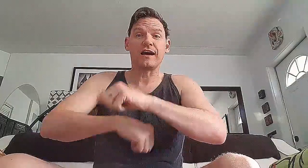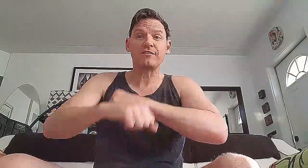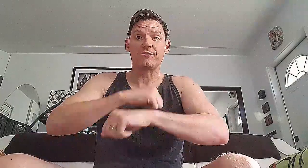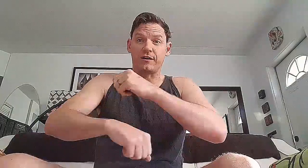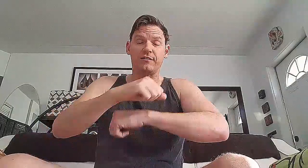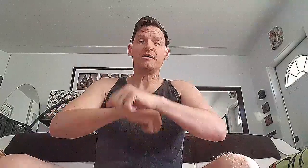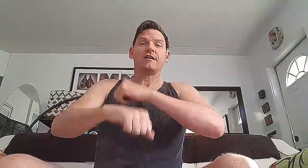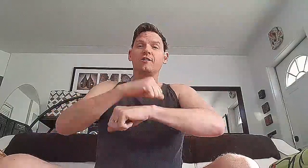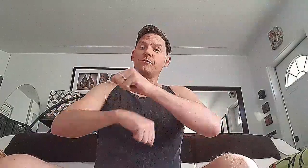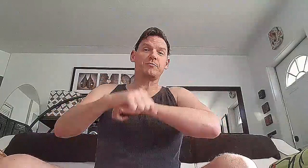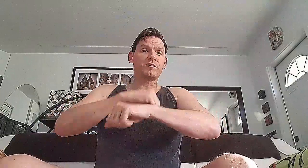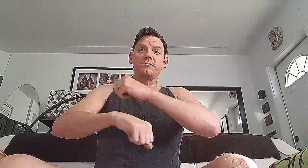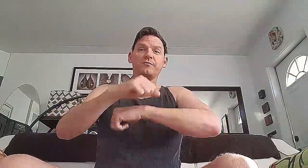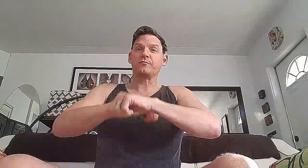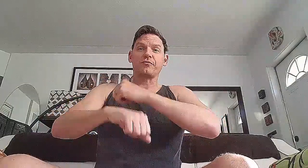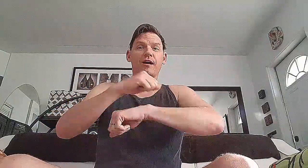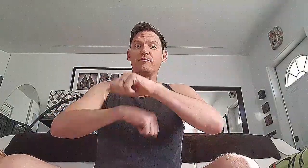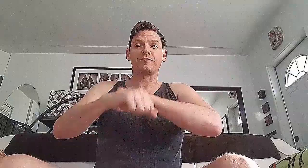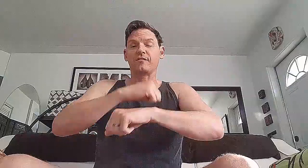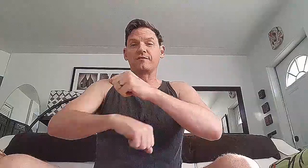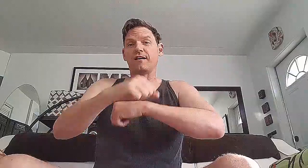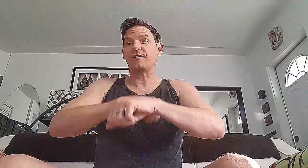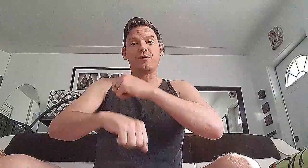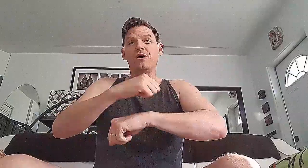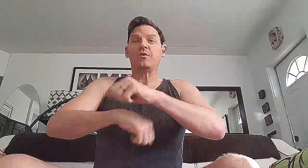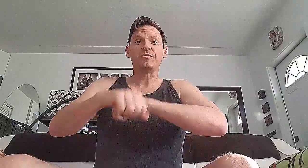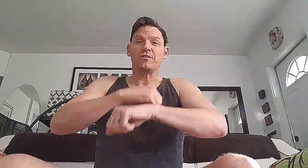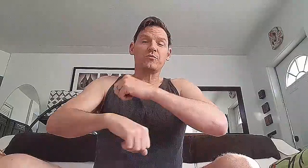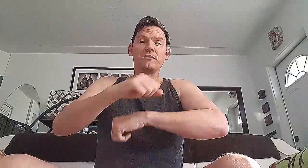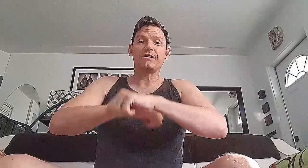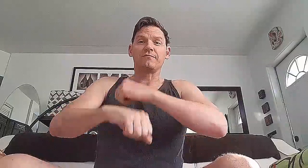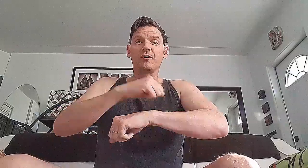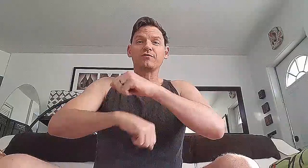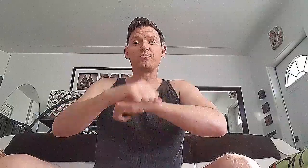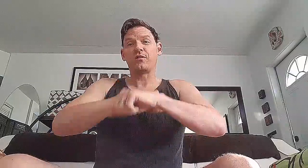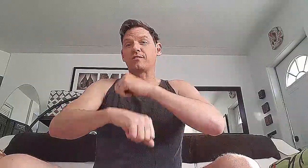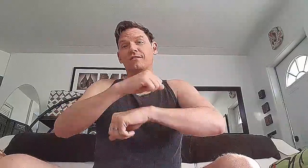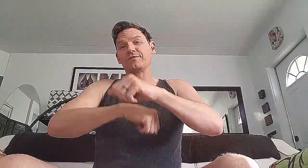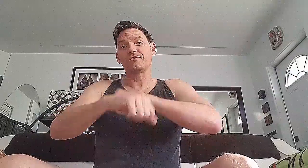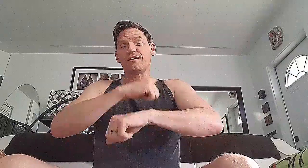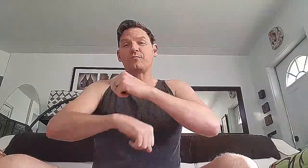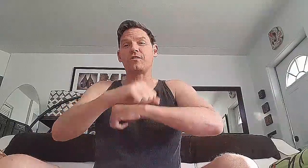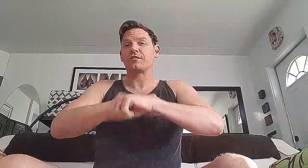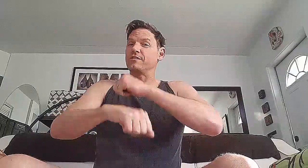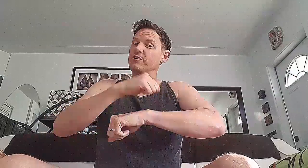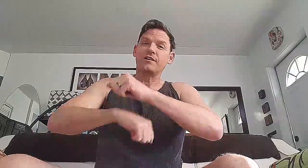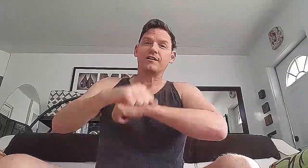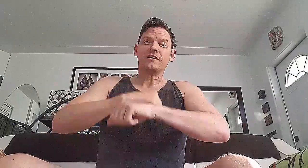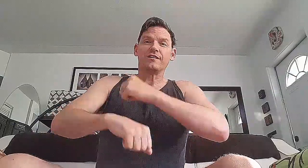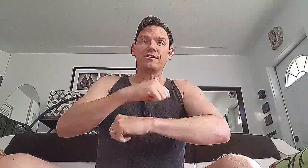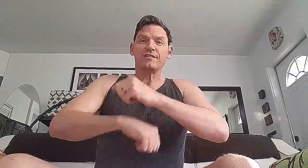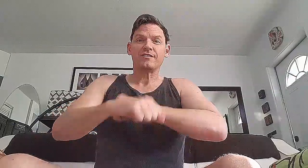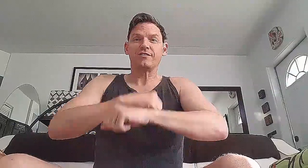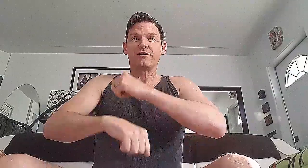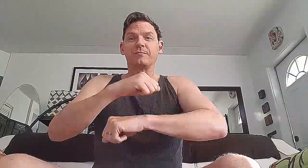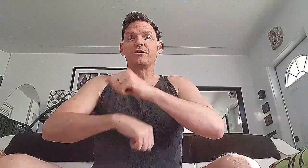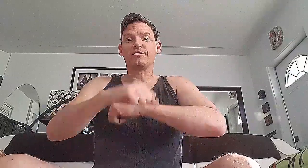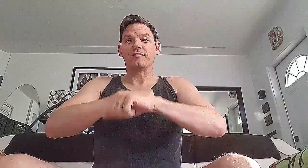hydrated. You know, people come in with problems all the time. You know, we're made of mostly water. And if you don't have water in you, you're going to be hurting.